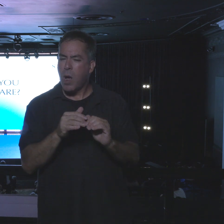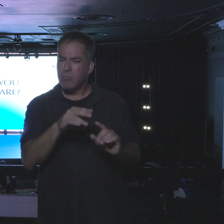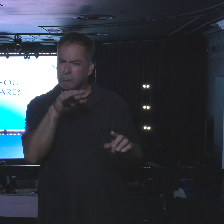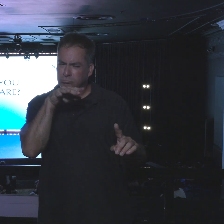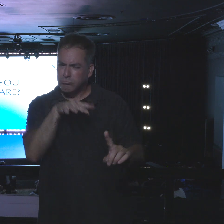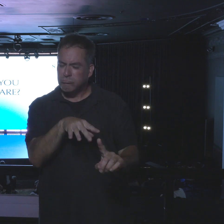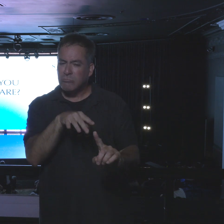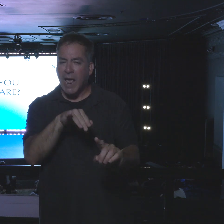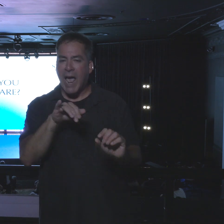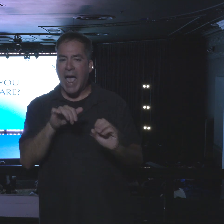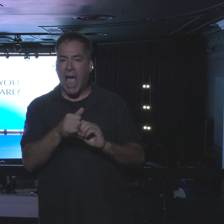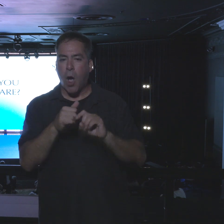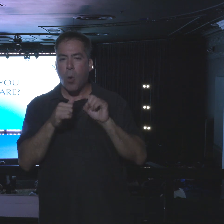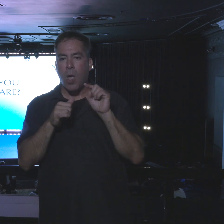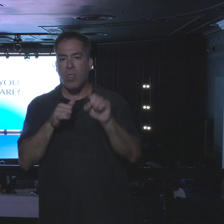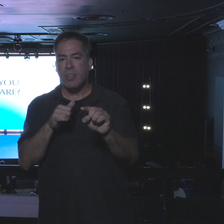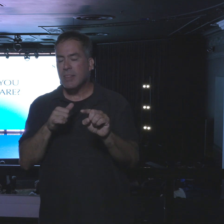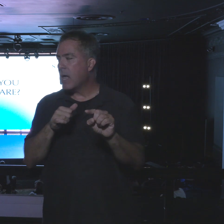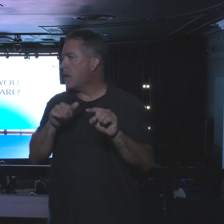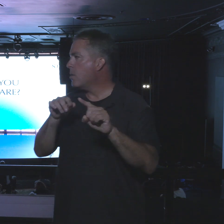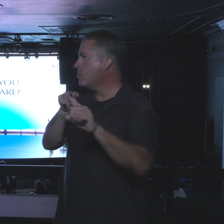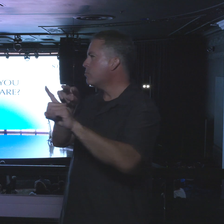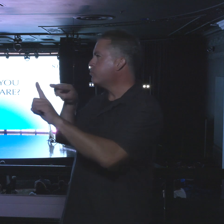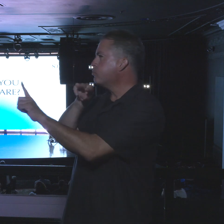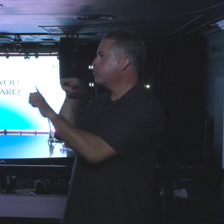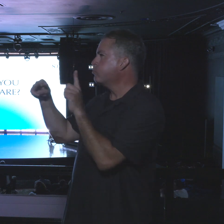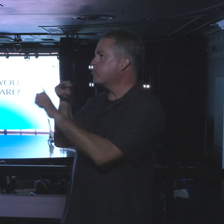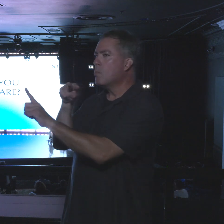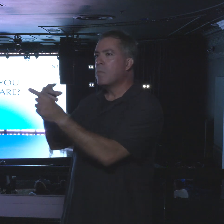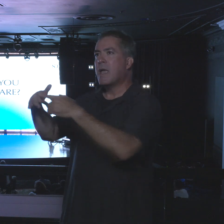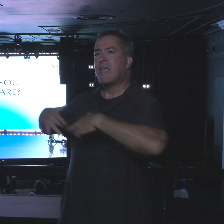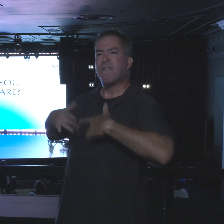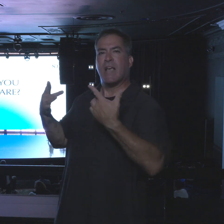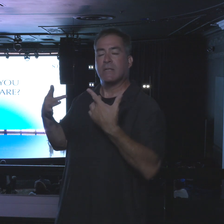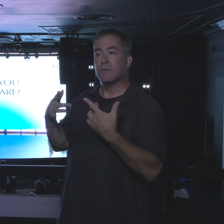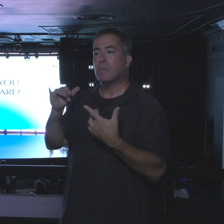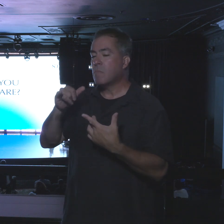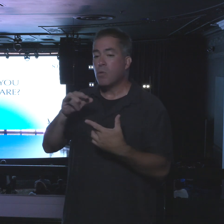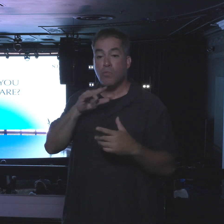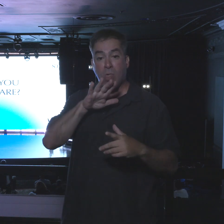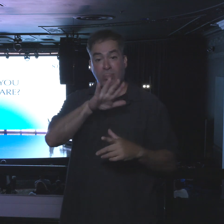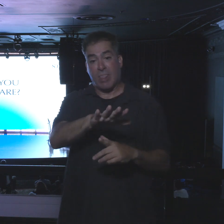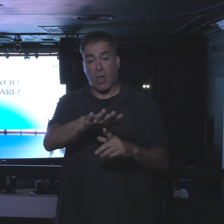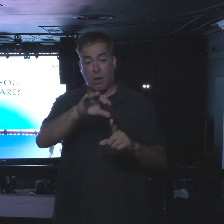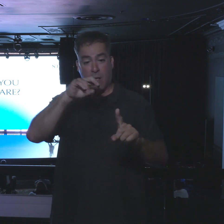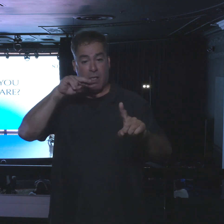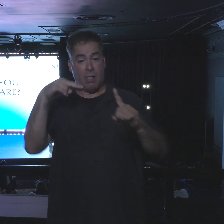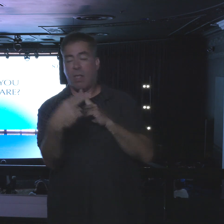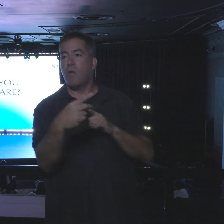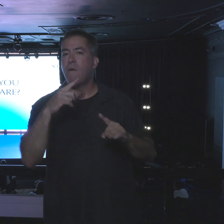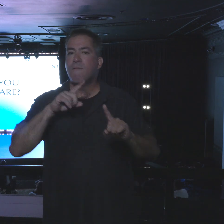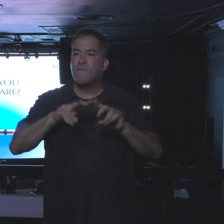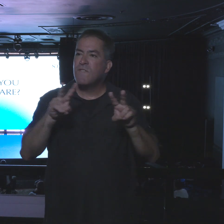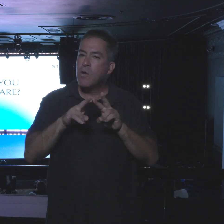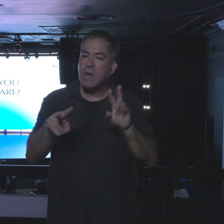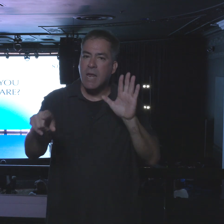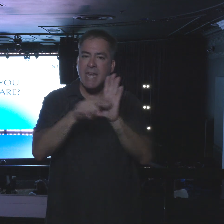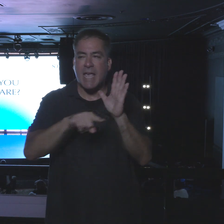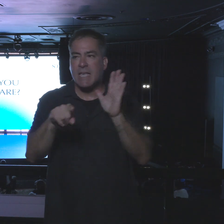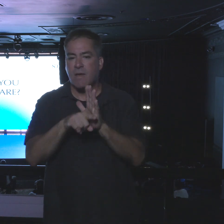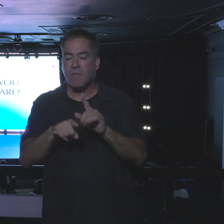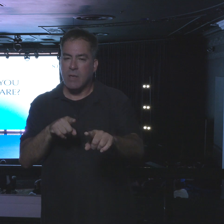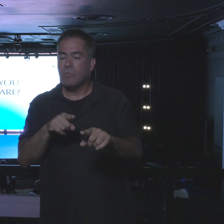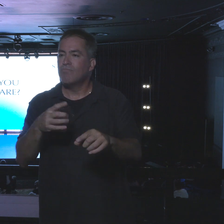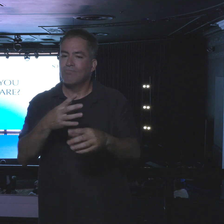interpreted events. The interpretation was so negative that it was damaging to their